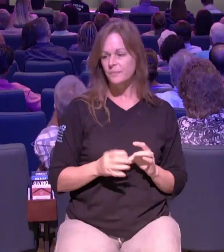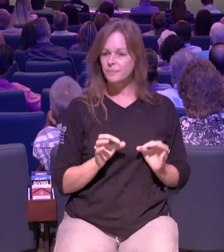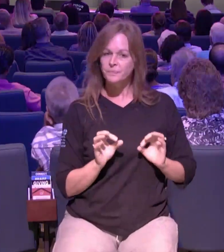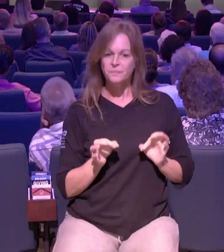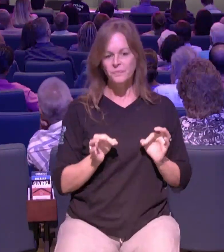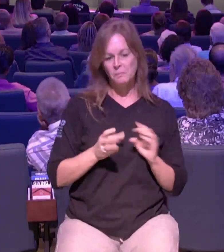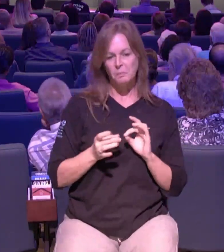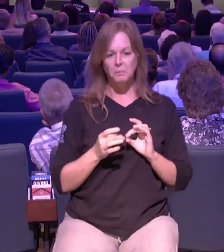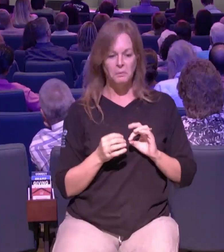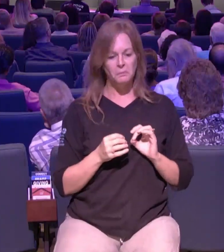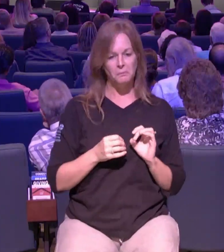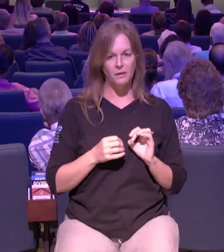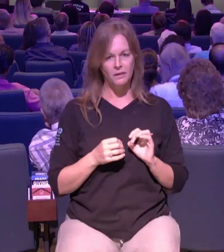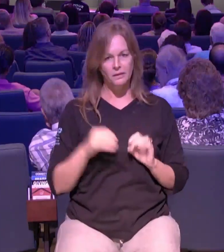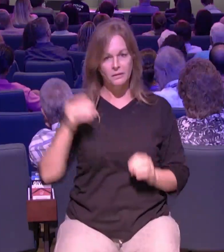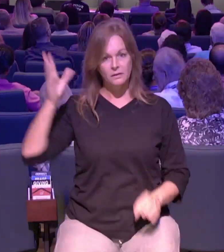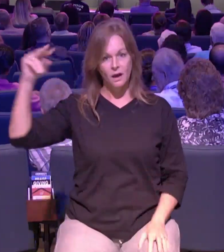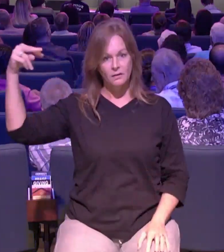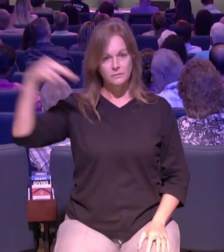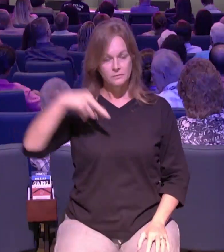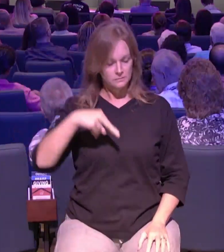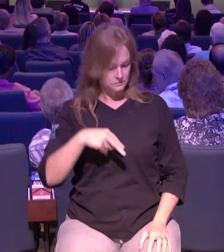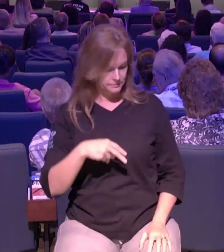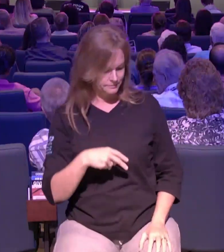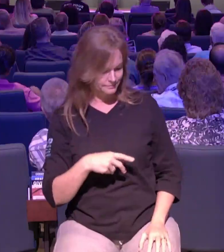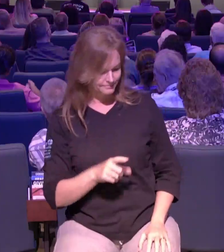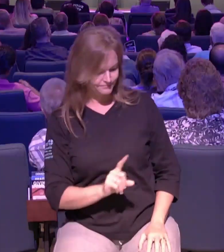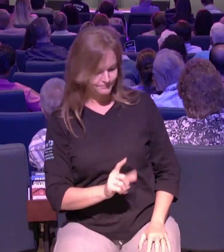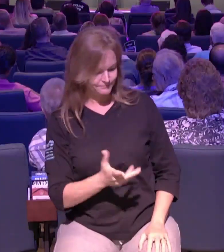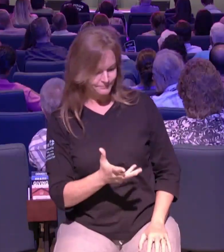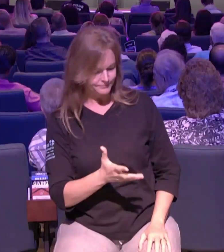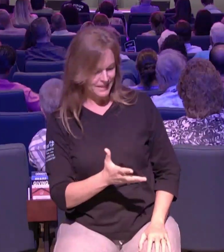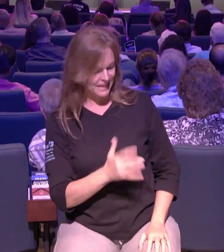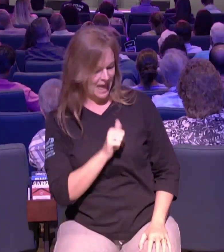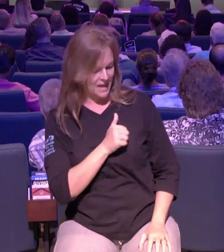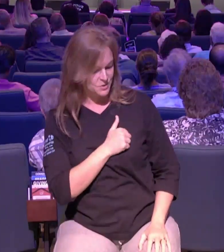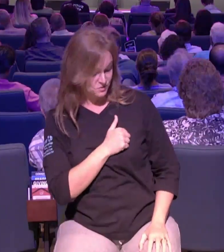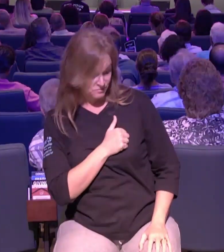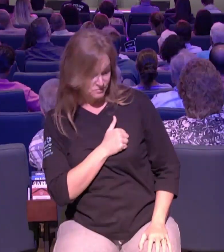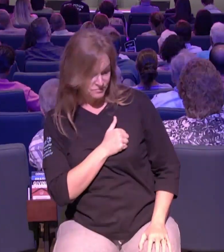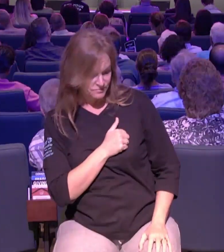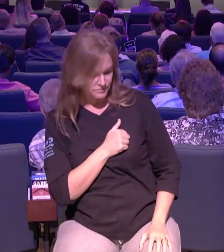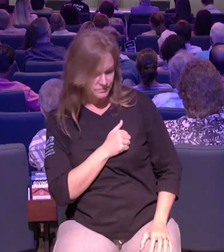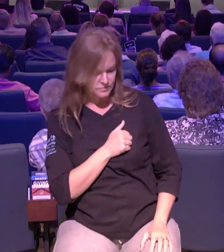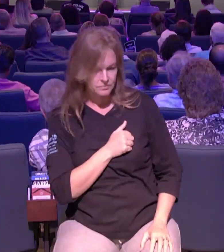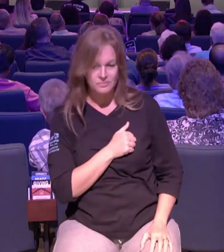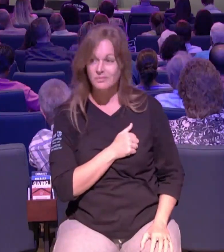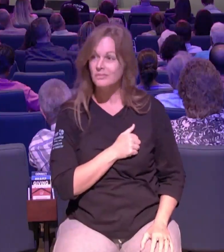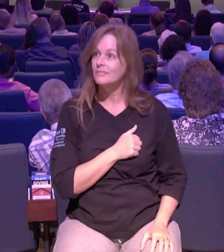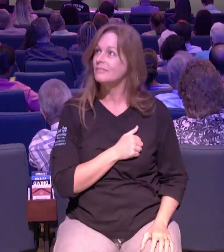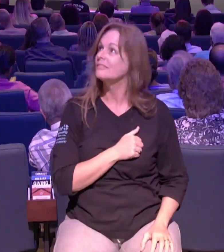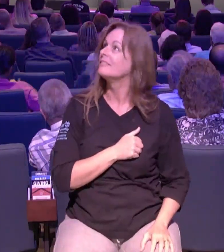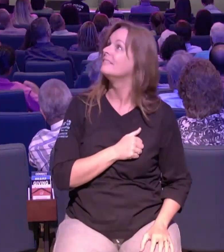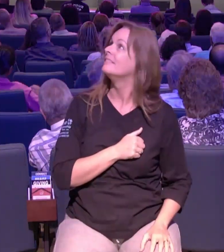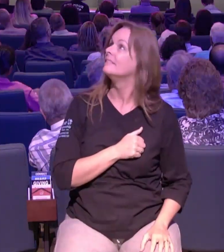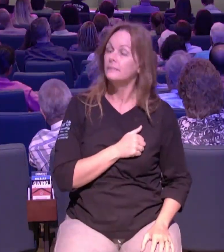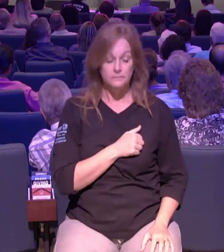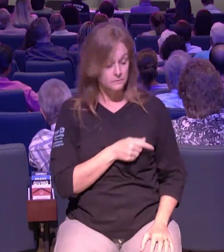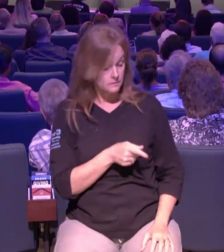jesus would do and jesus lived to give and we got that core value live to give which is so much more than just about financial it's about saying lord